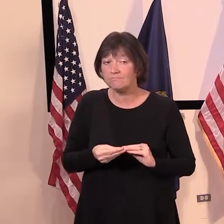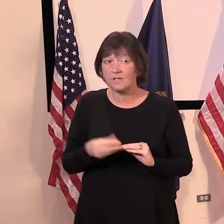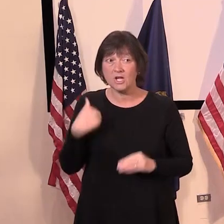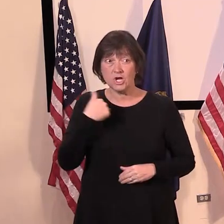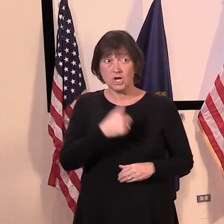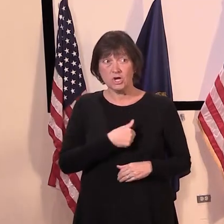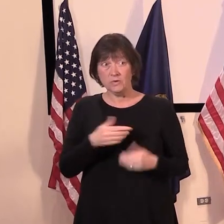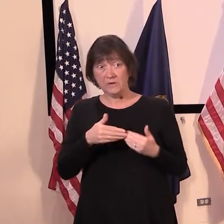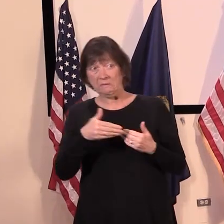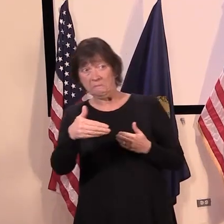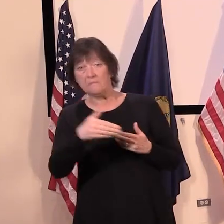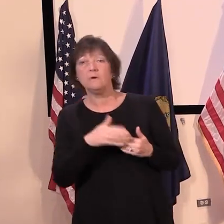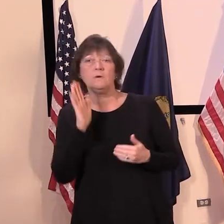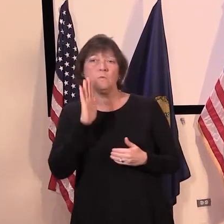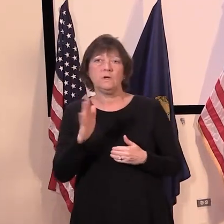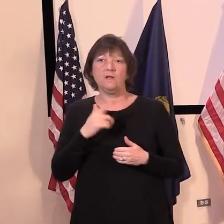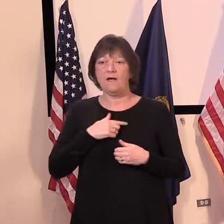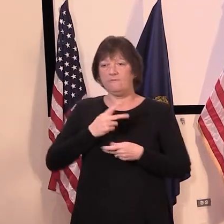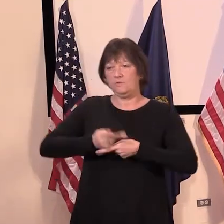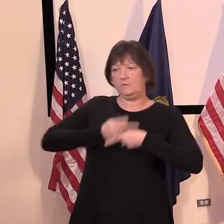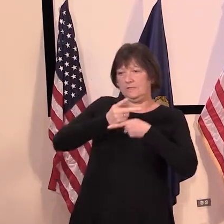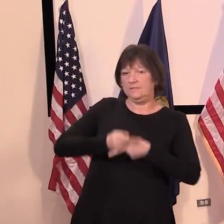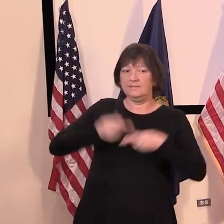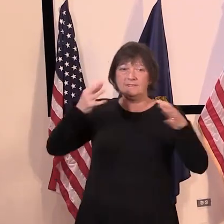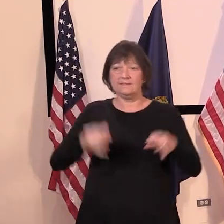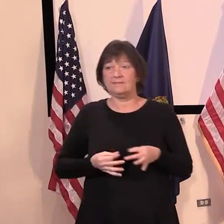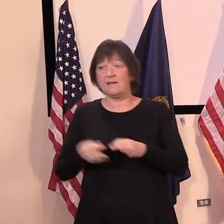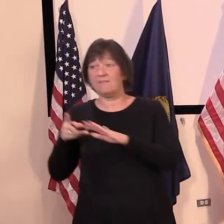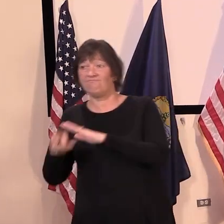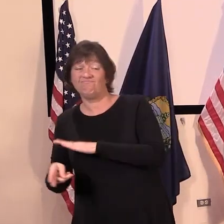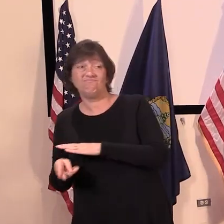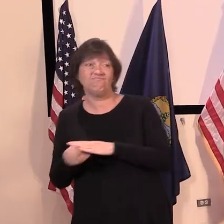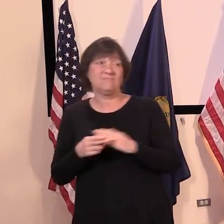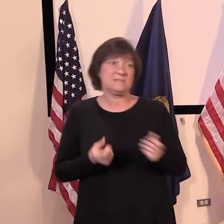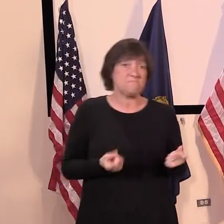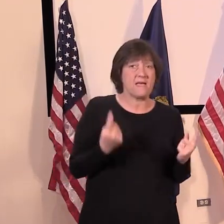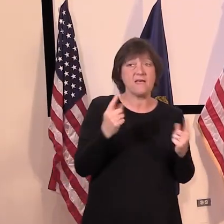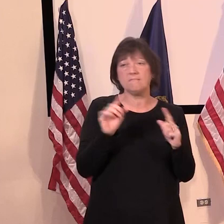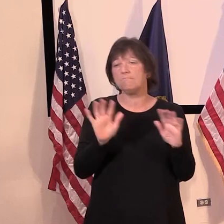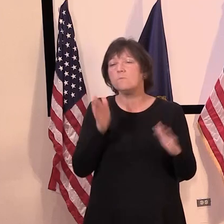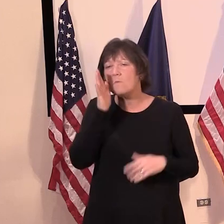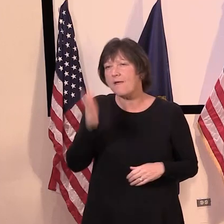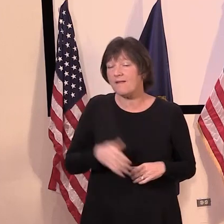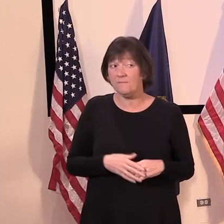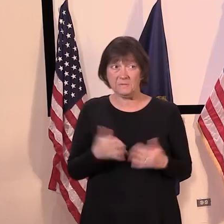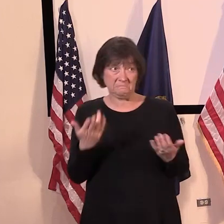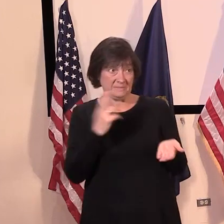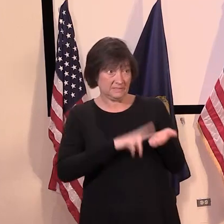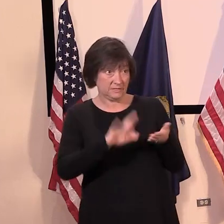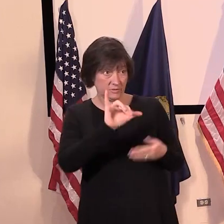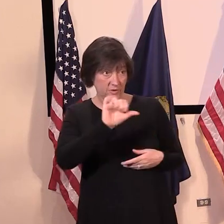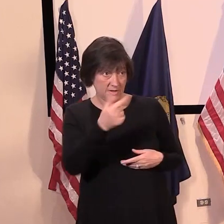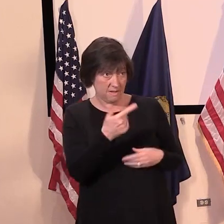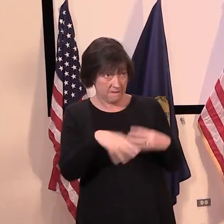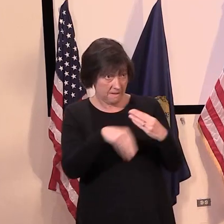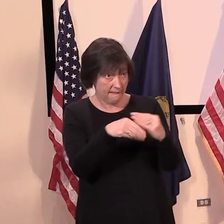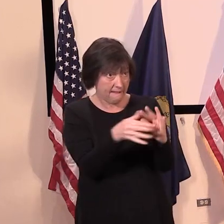some tough decisions, uh, in the coming months. Um, but, uh, Secretary Young, do you have anything further you could offer?